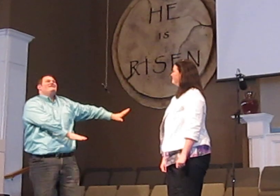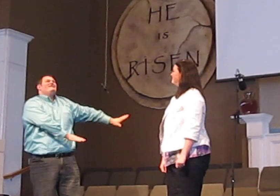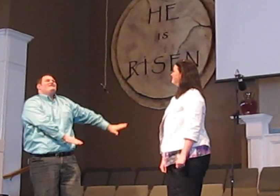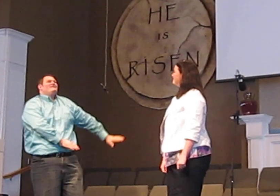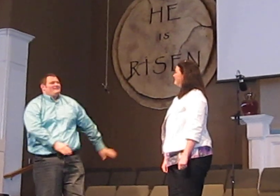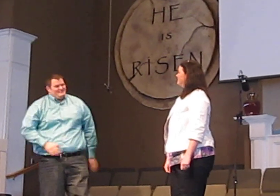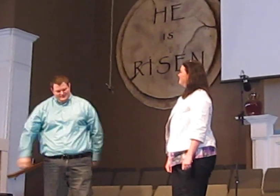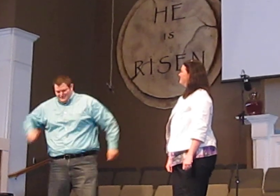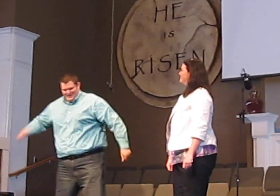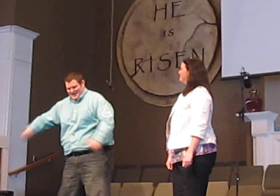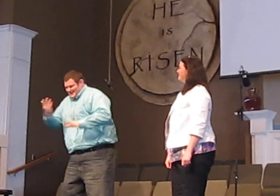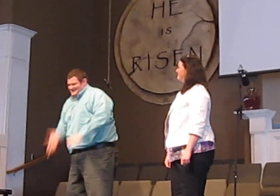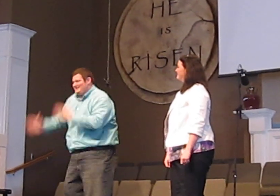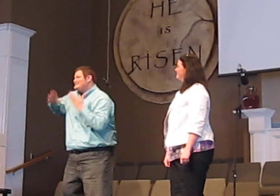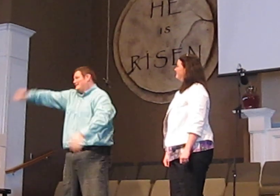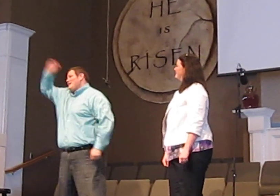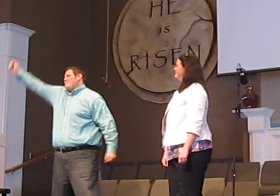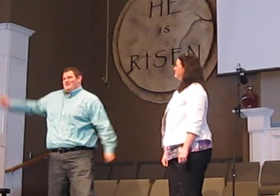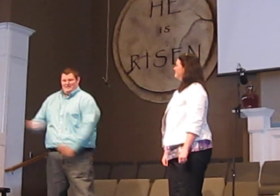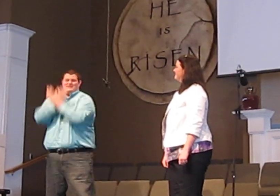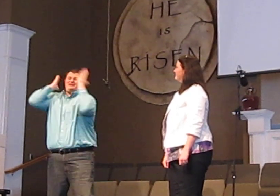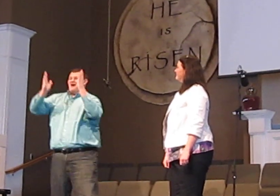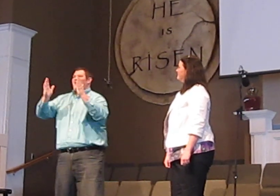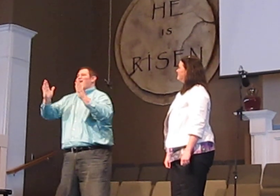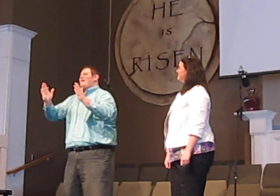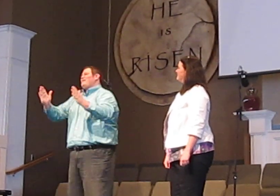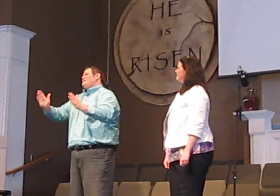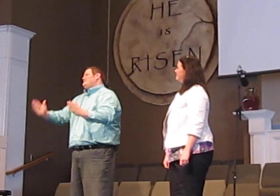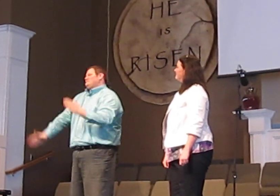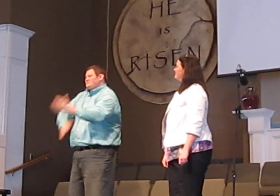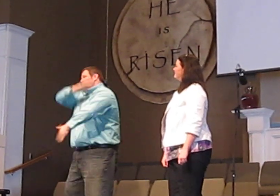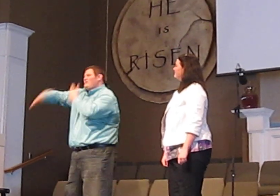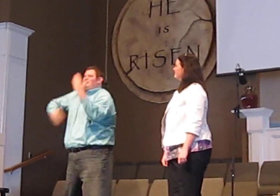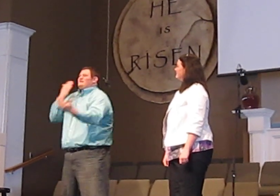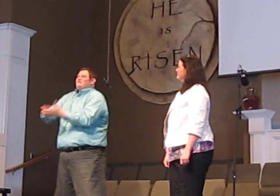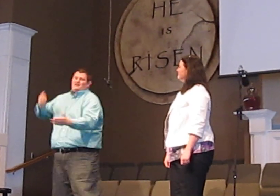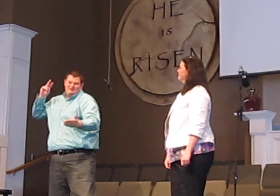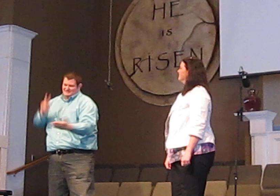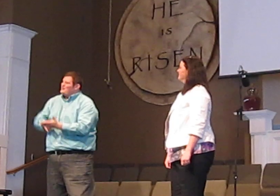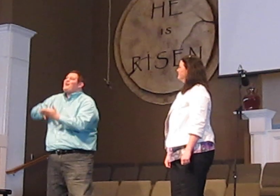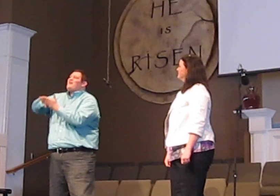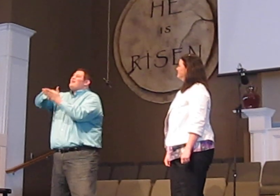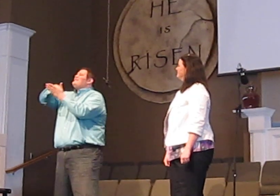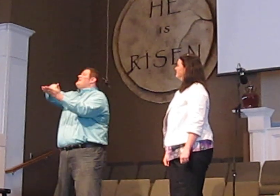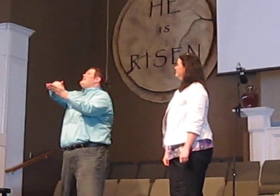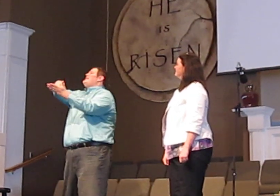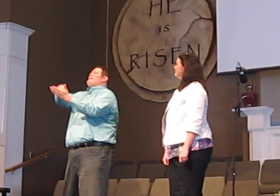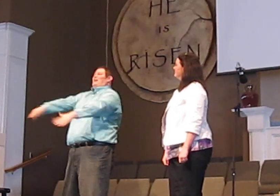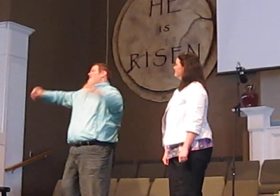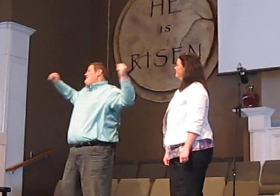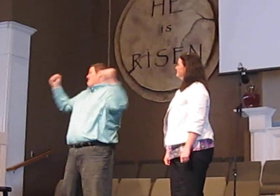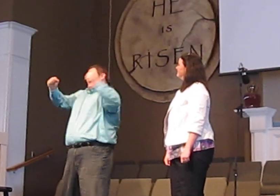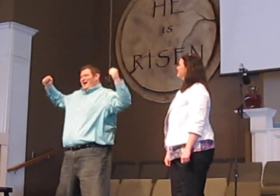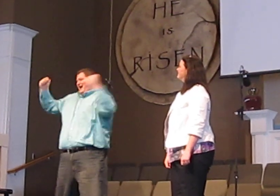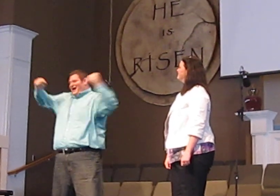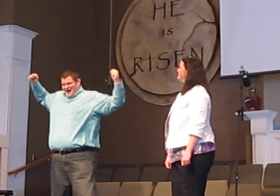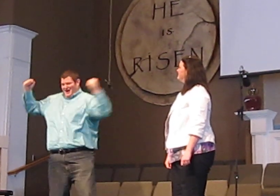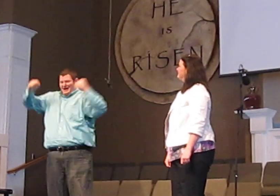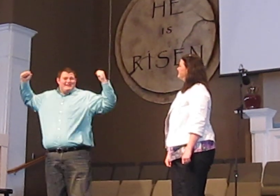and as deadling the guards, they all stood there. trembled,